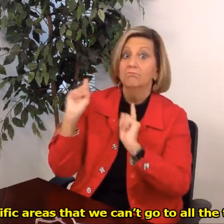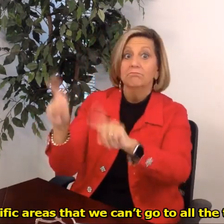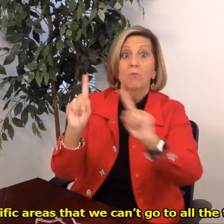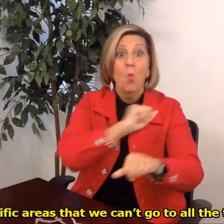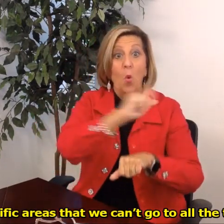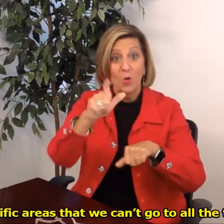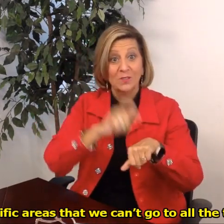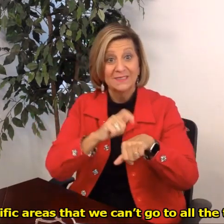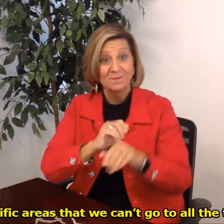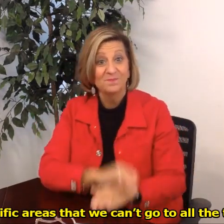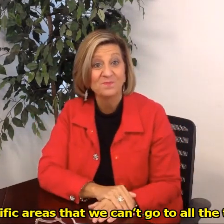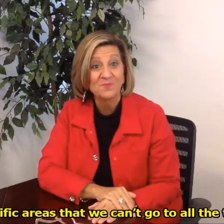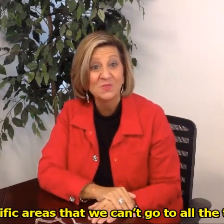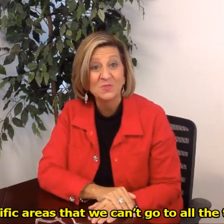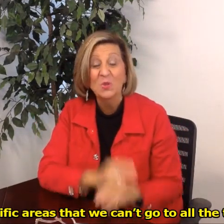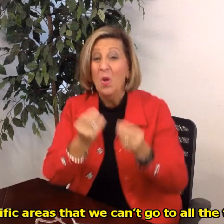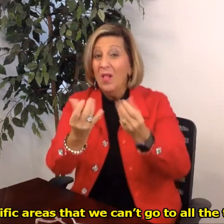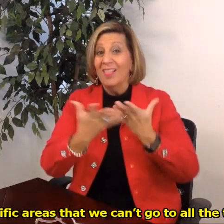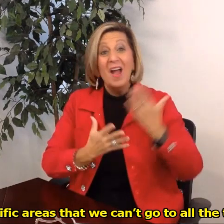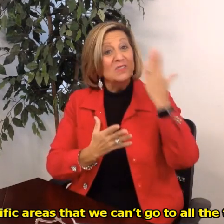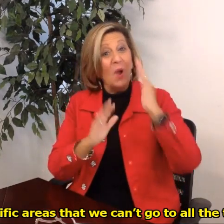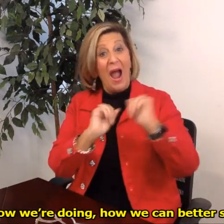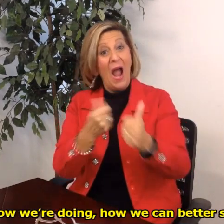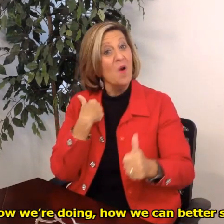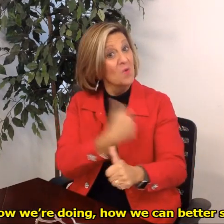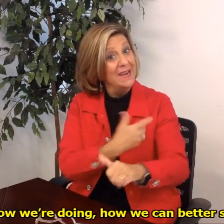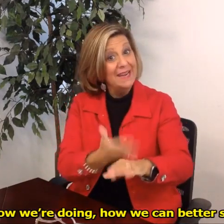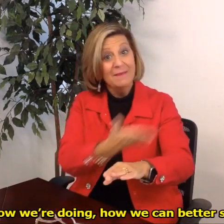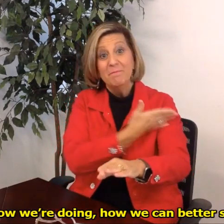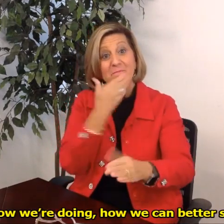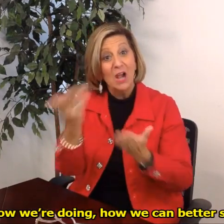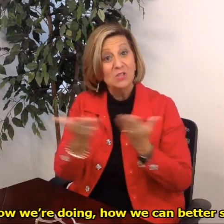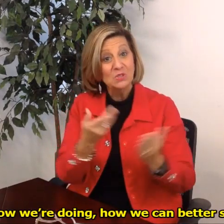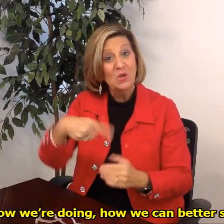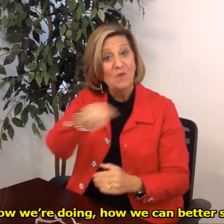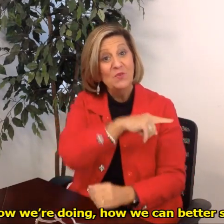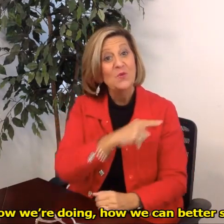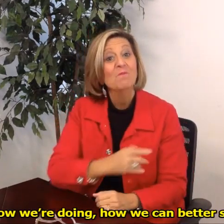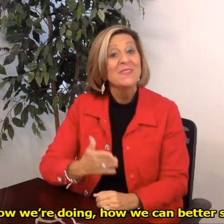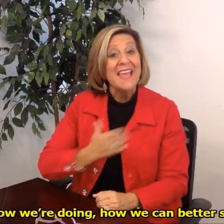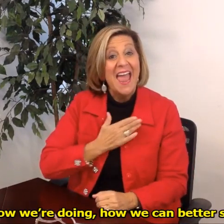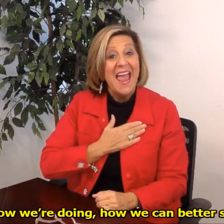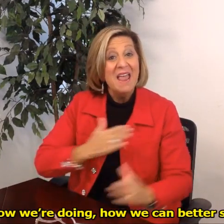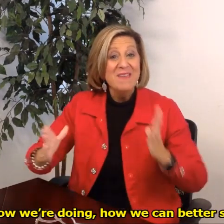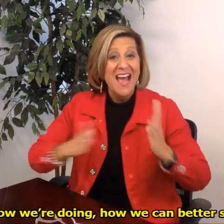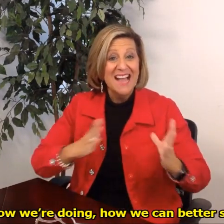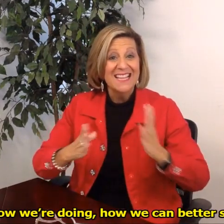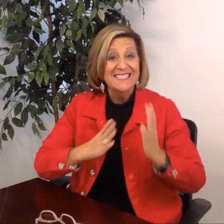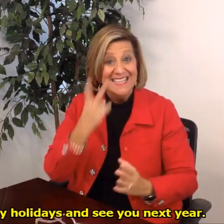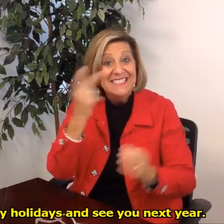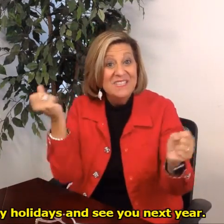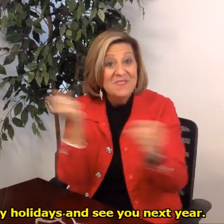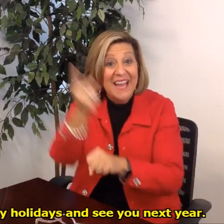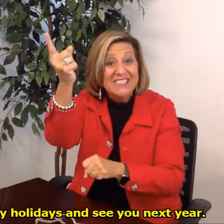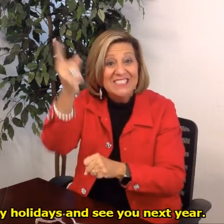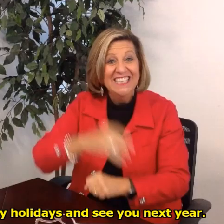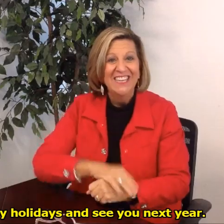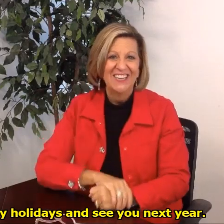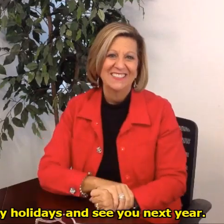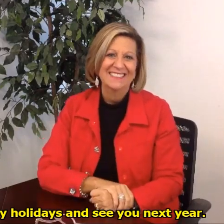those specific areas that we can't go to all the time so let me know how we're doing how we can better serve you happy holidays and see you next